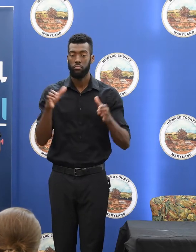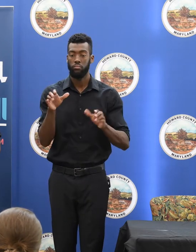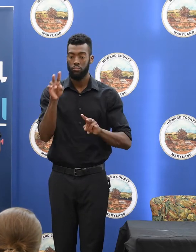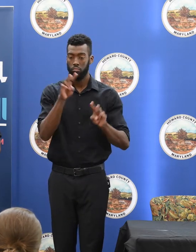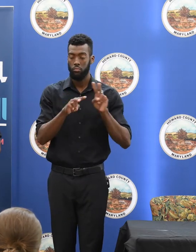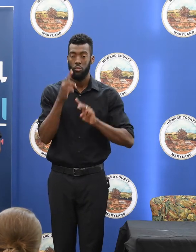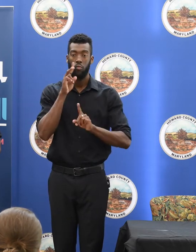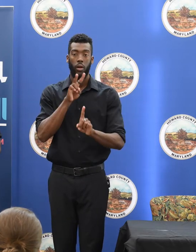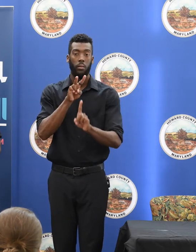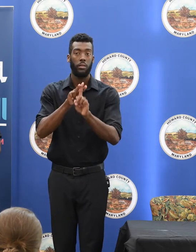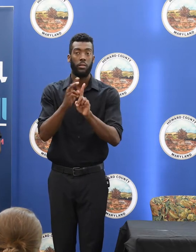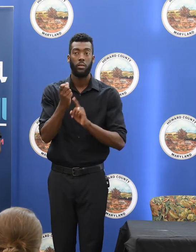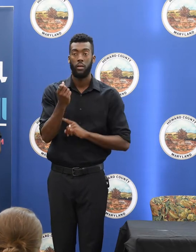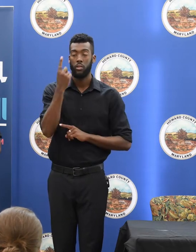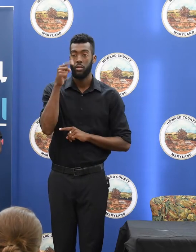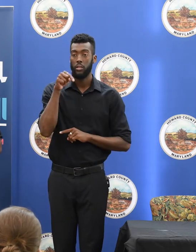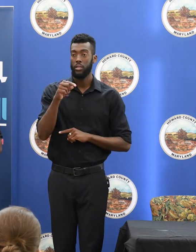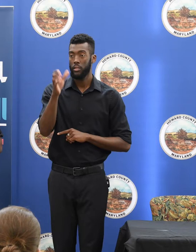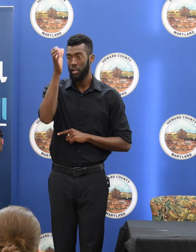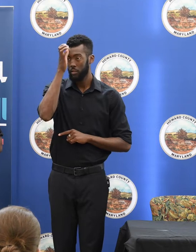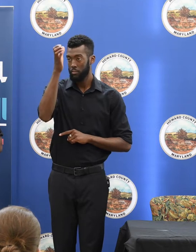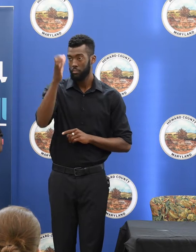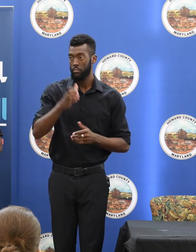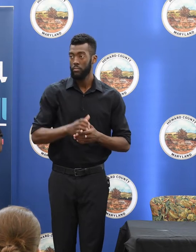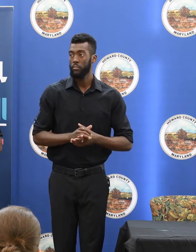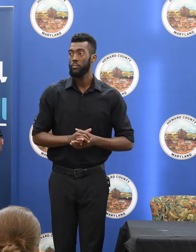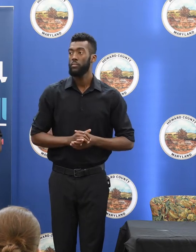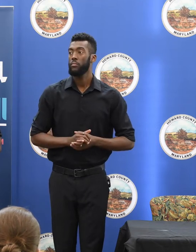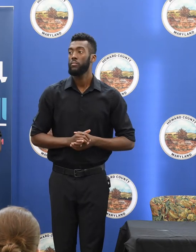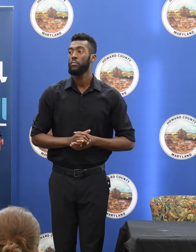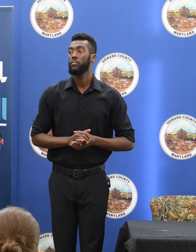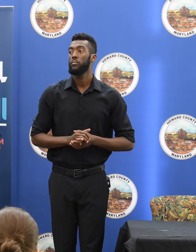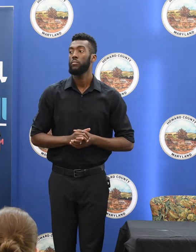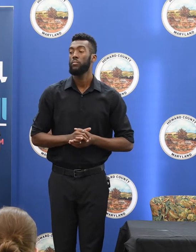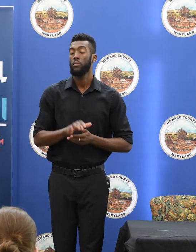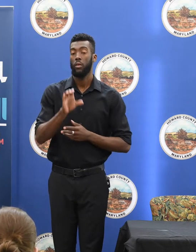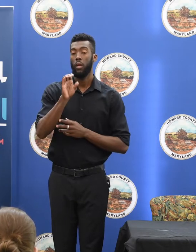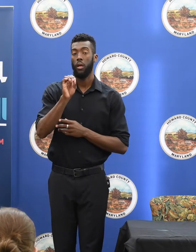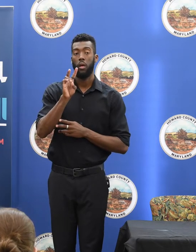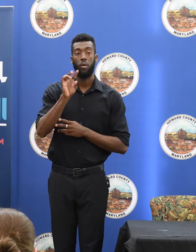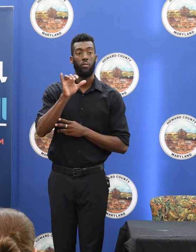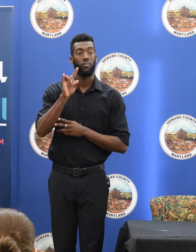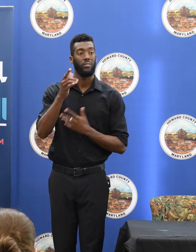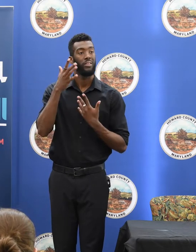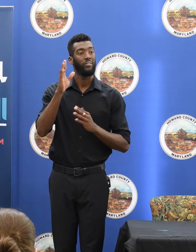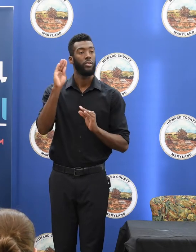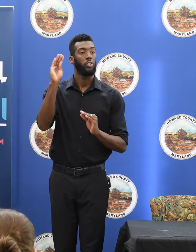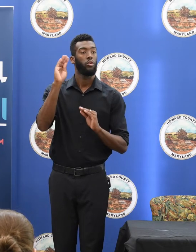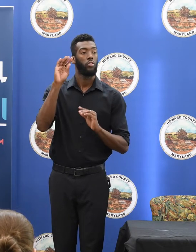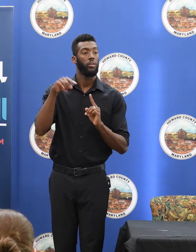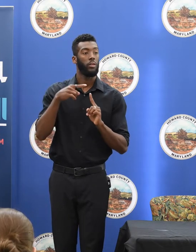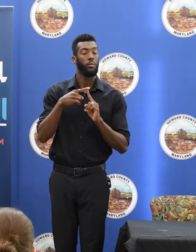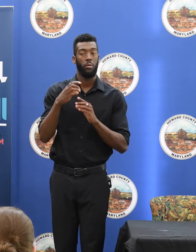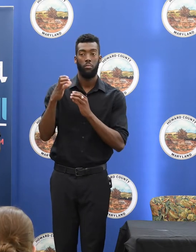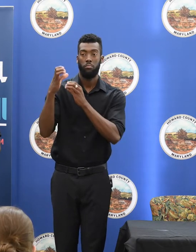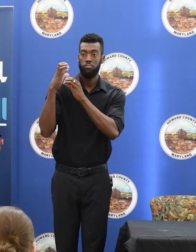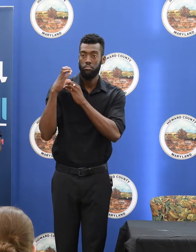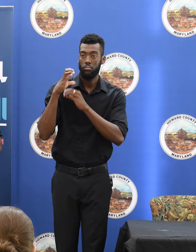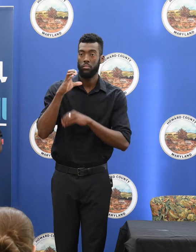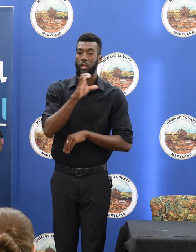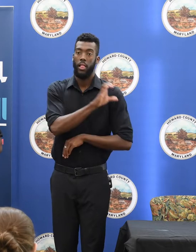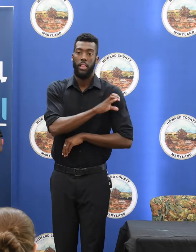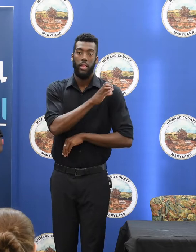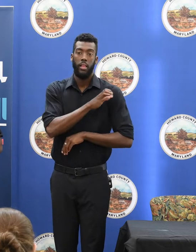application and understanding of these concepts. We've learned from COVID about burden and what clinical burden means to